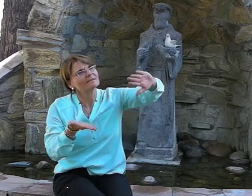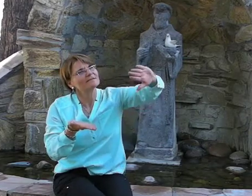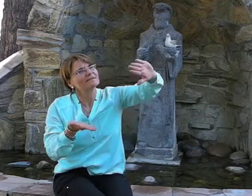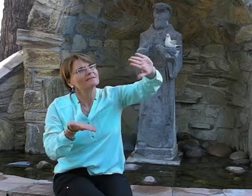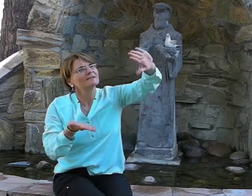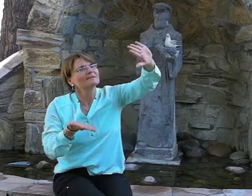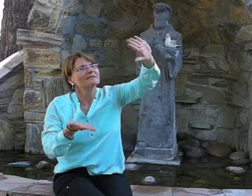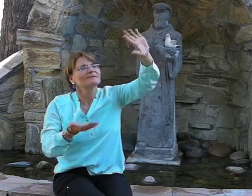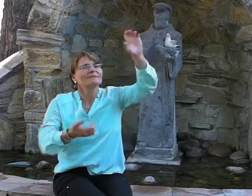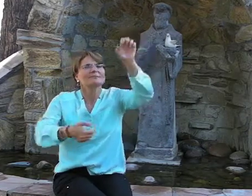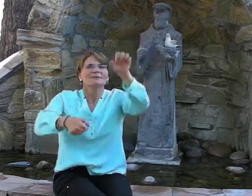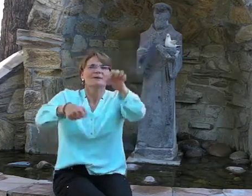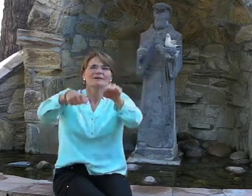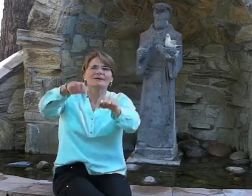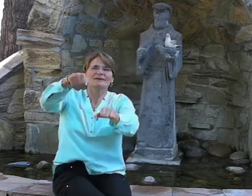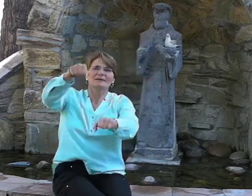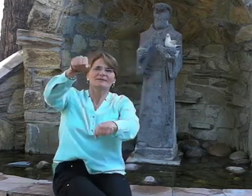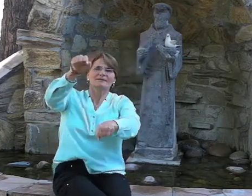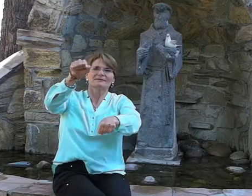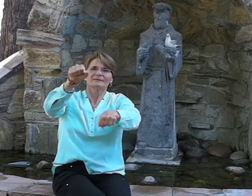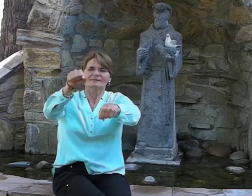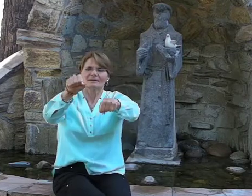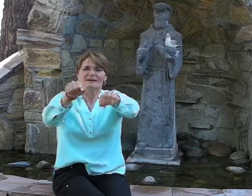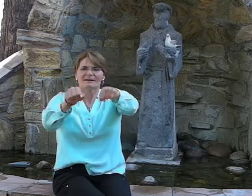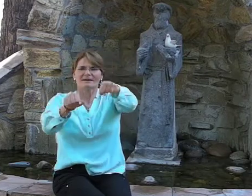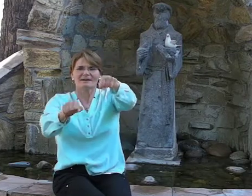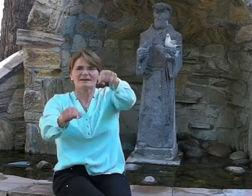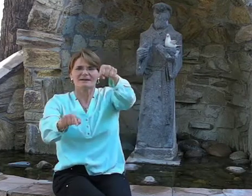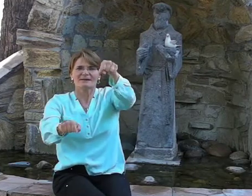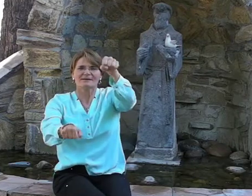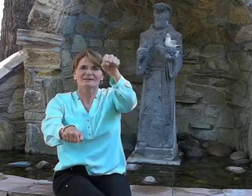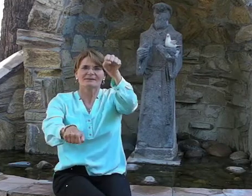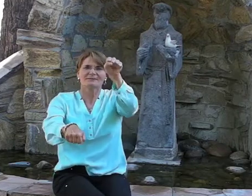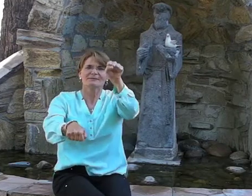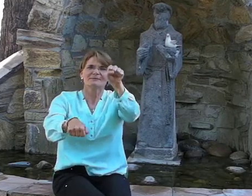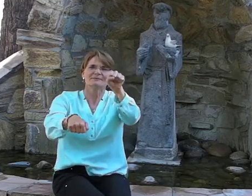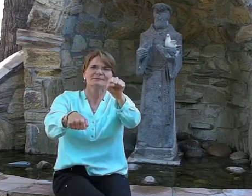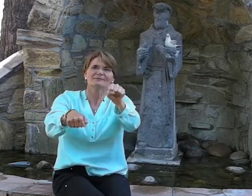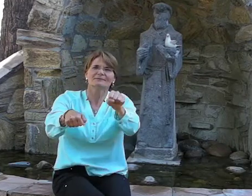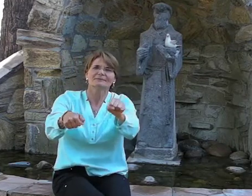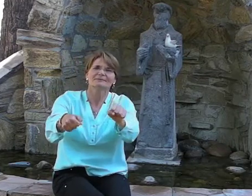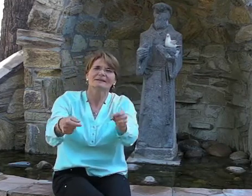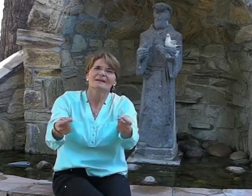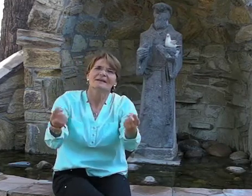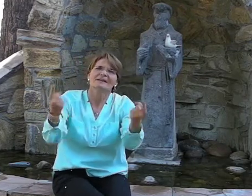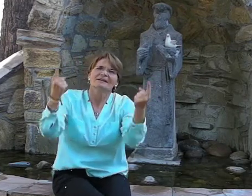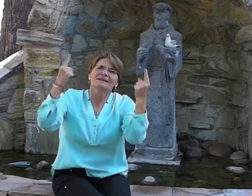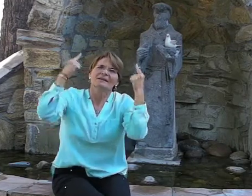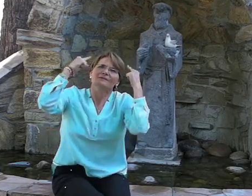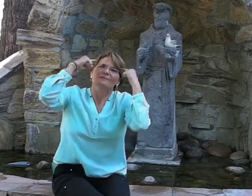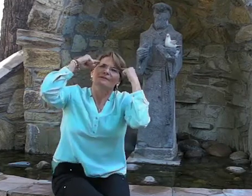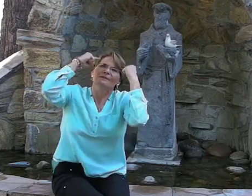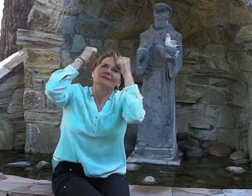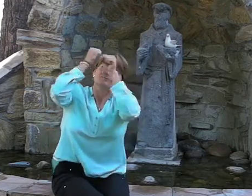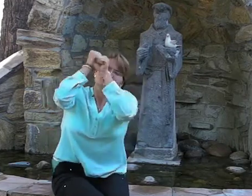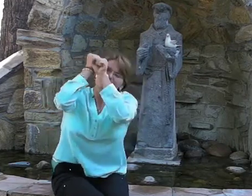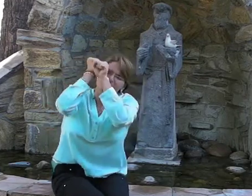Where there is doubt, let me bring